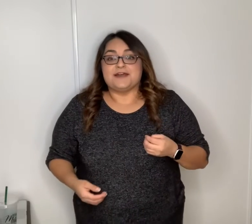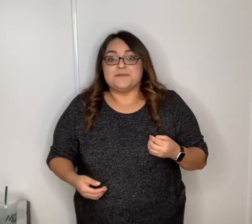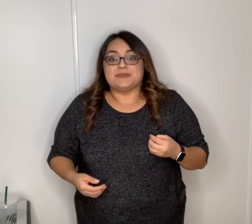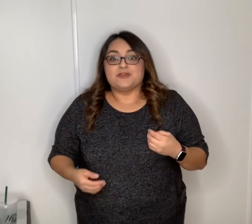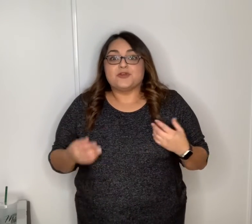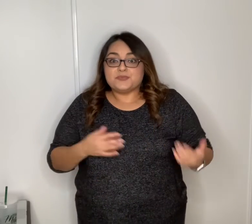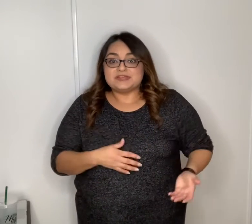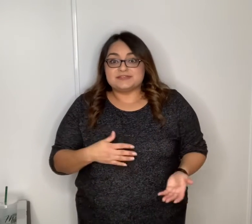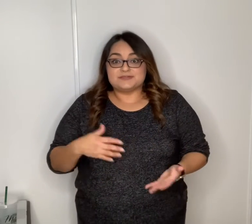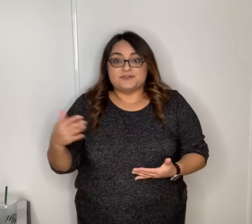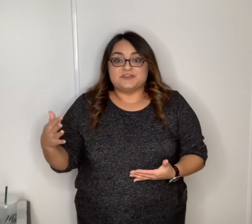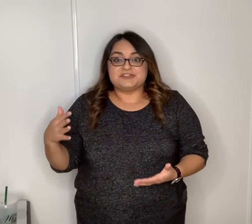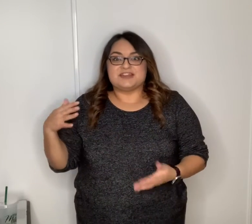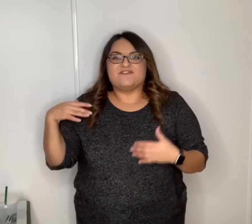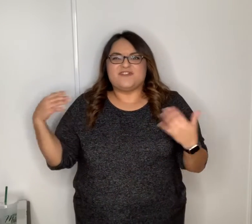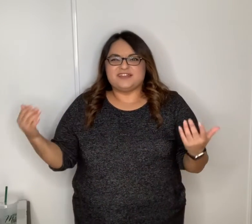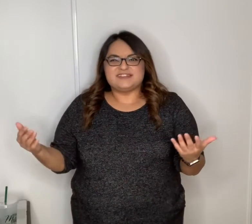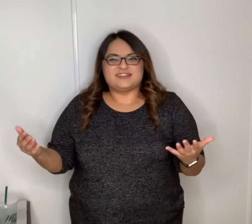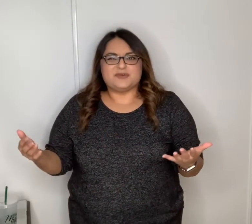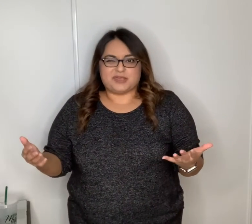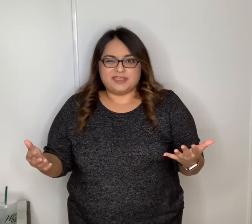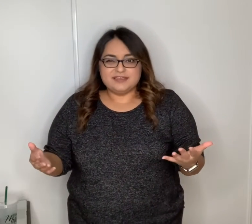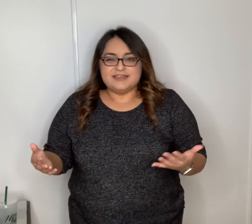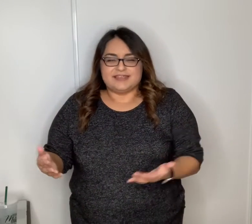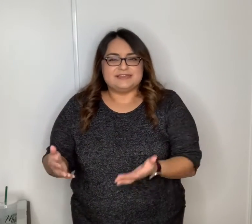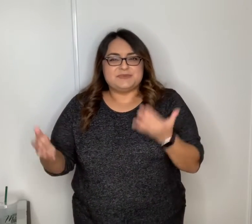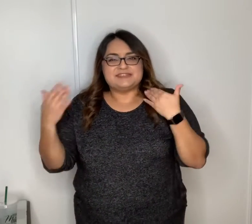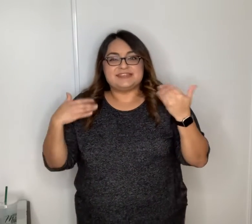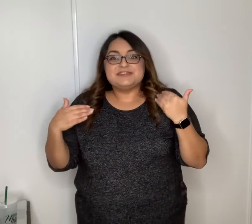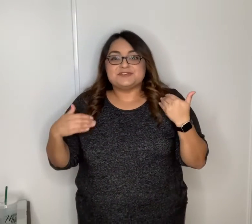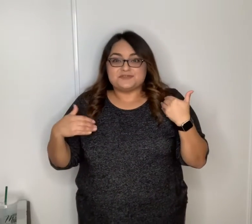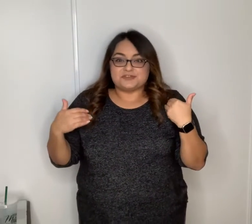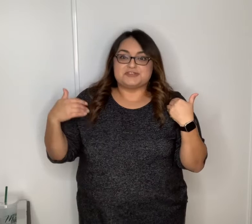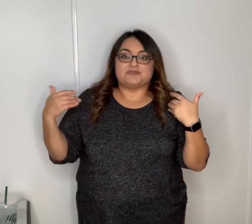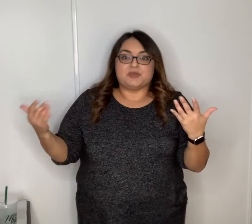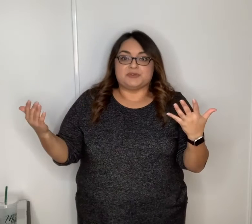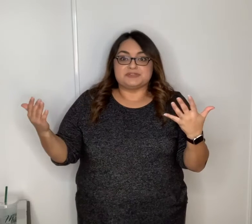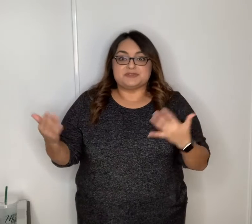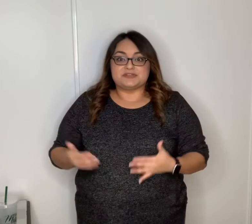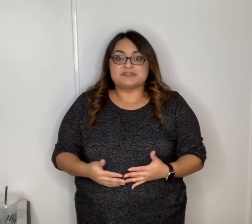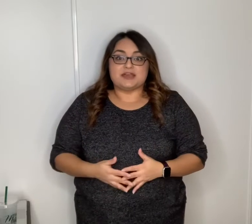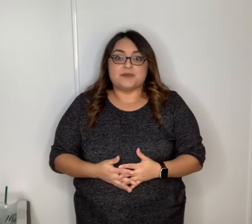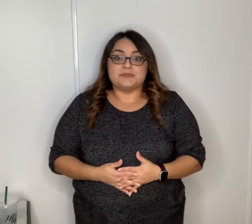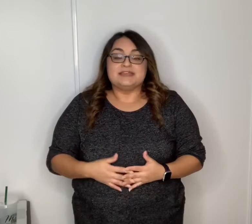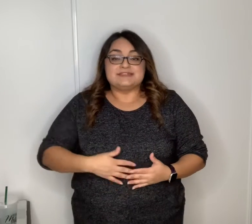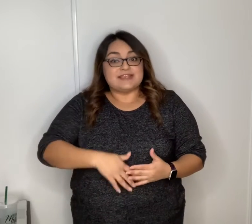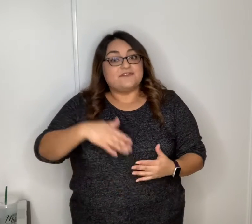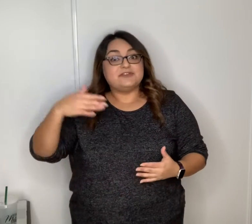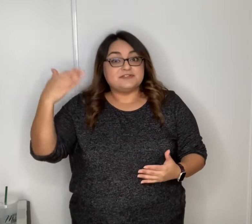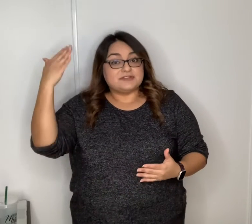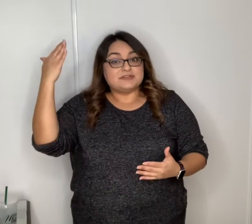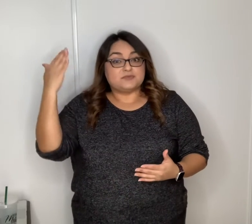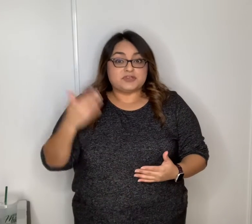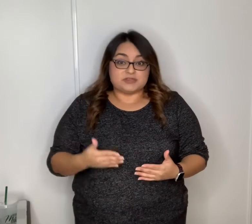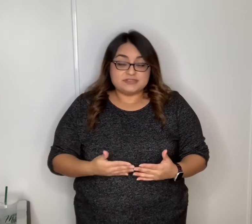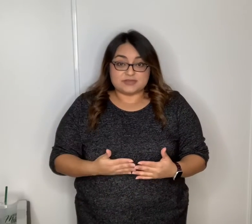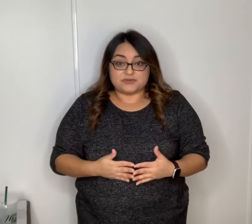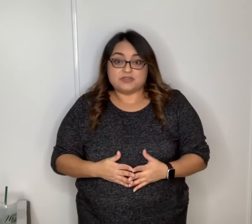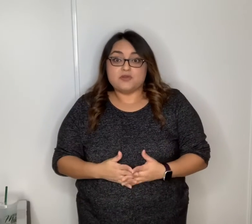incorporates the soulfish in a fun silly way and it makes it easier for us to remember so there's um seven words that we're gonna go